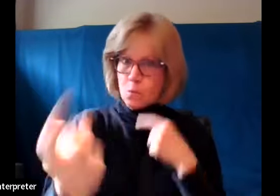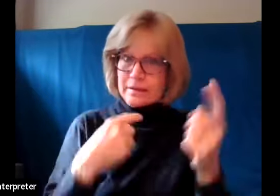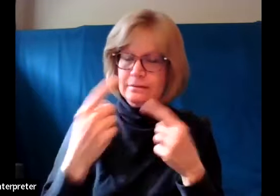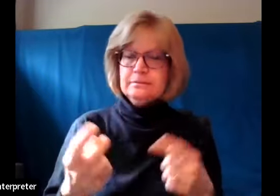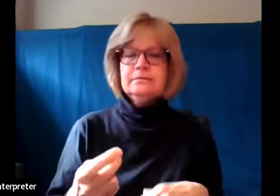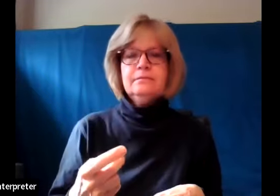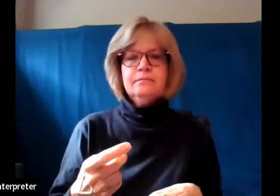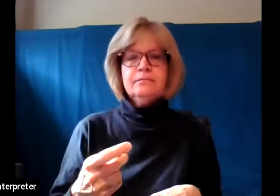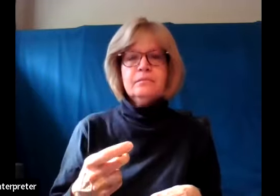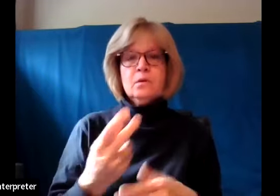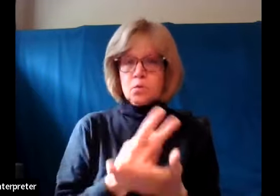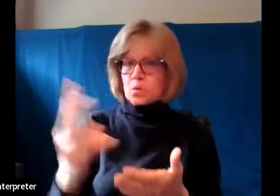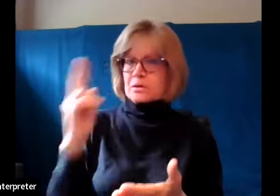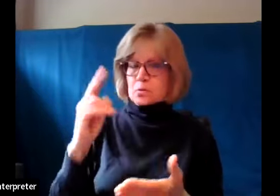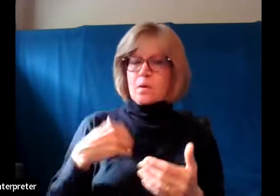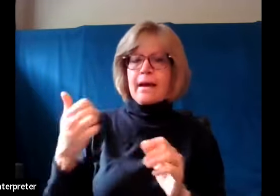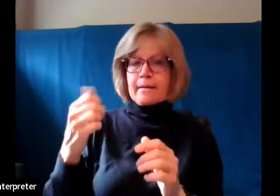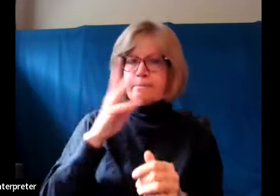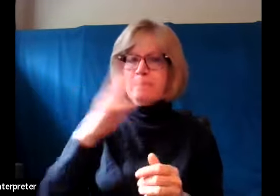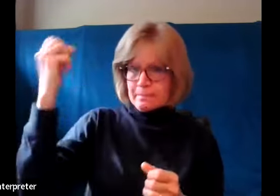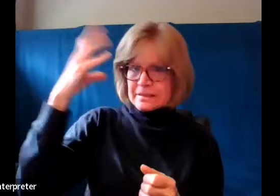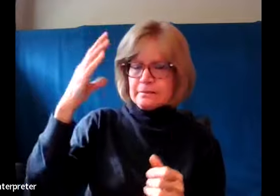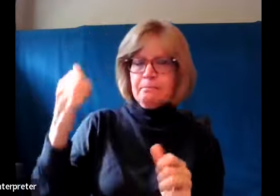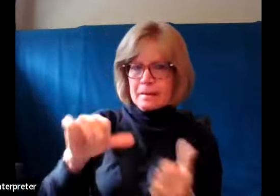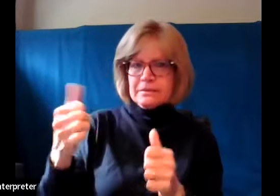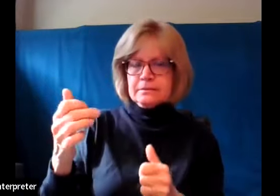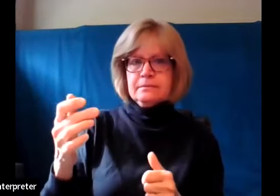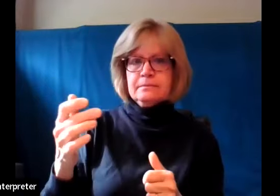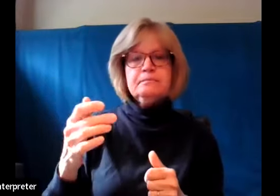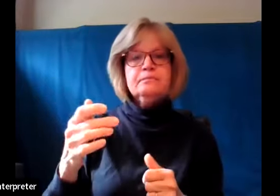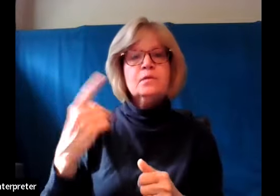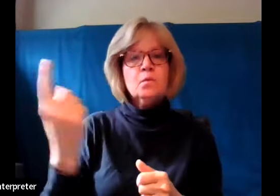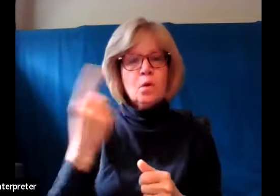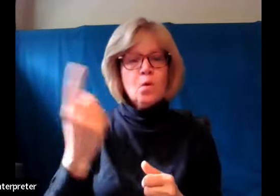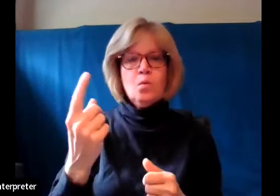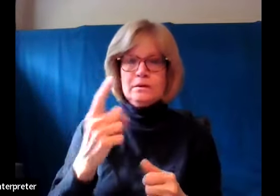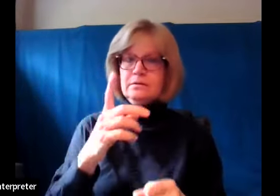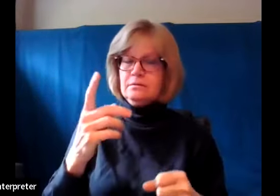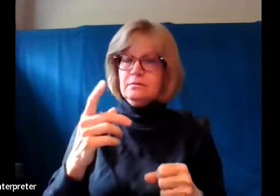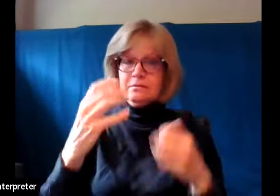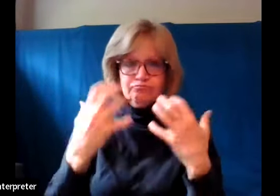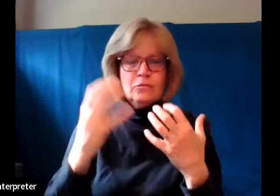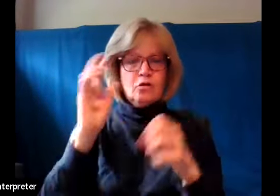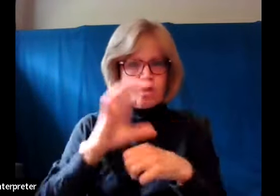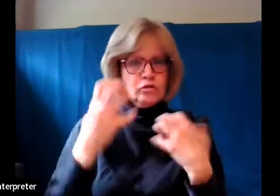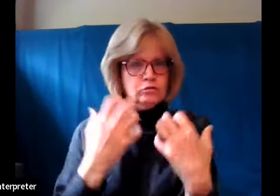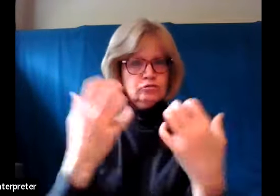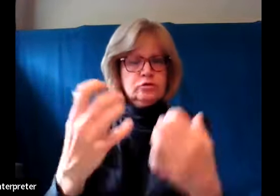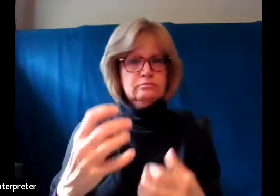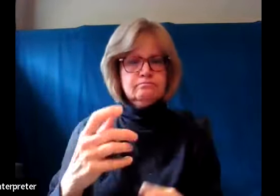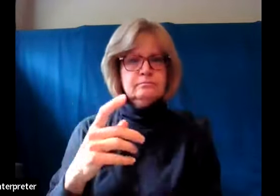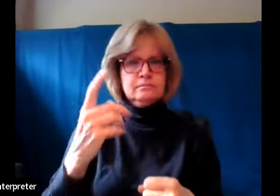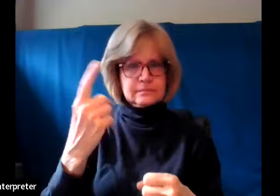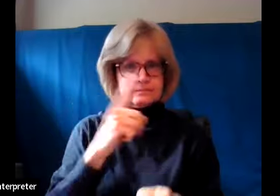of Noah and Evan Lewis, part of the service was we all recommitted ourselves to support the church